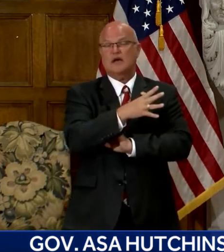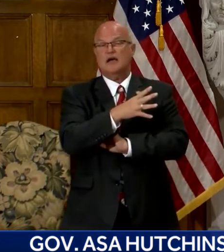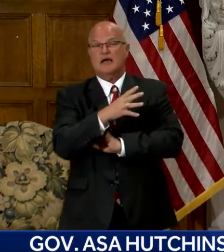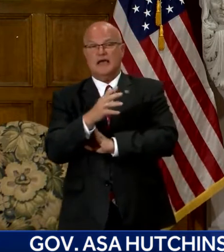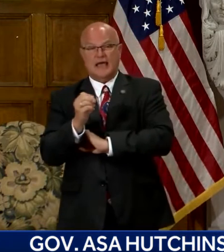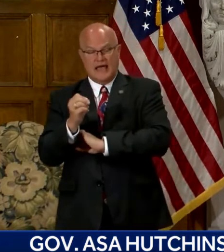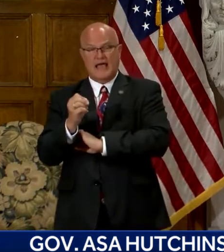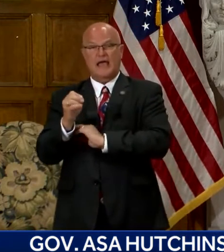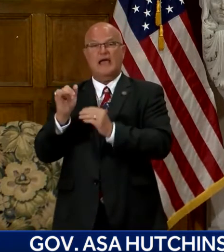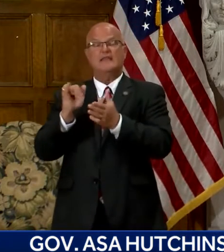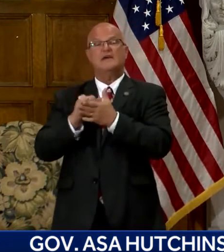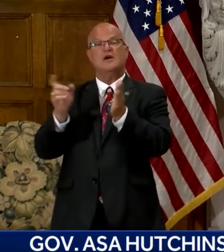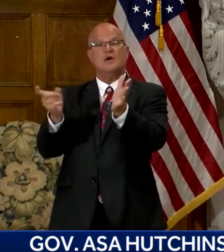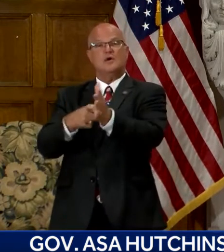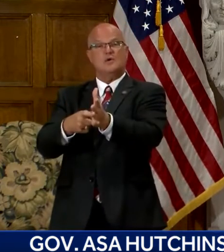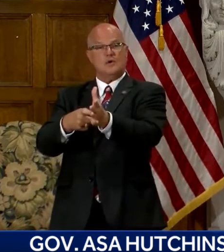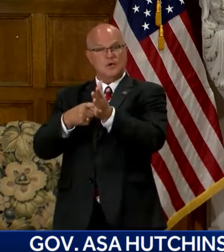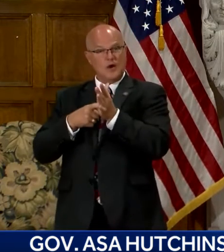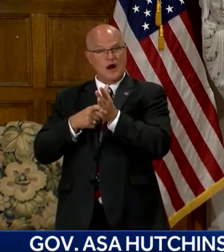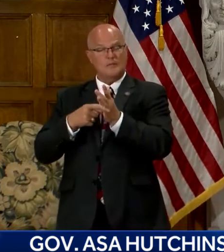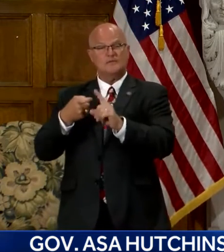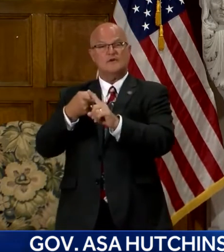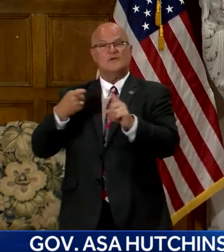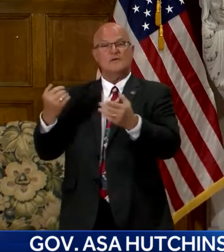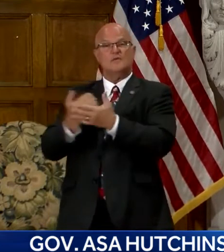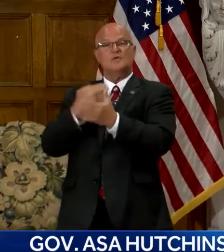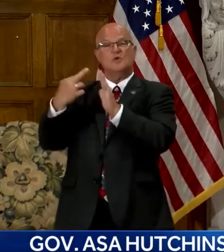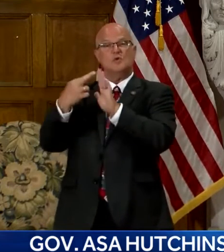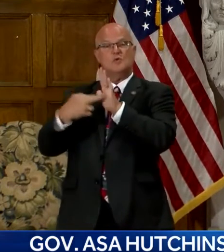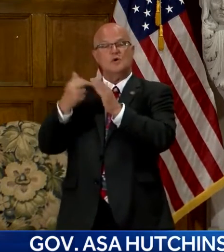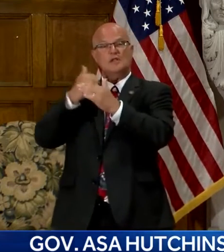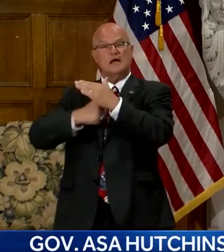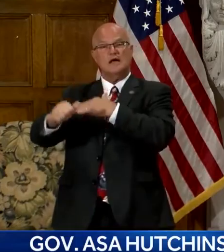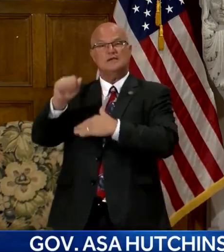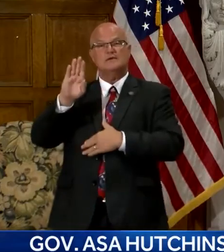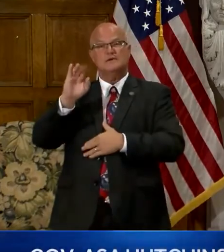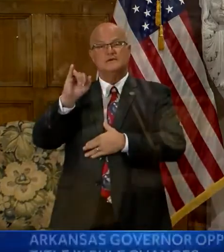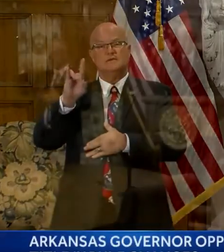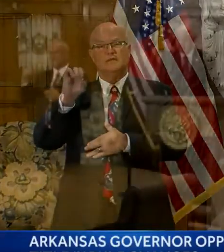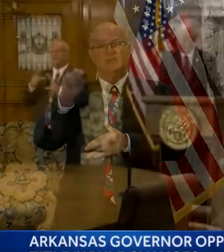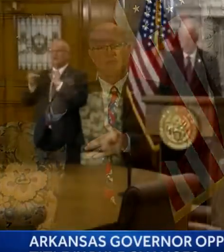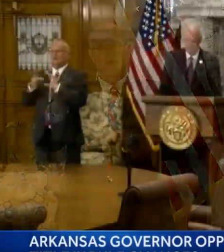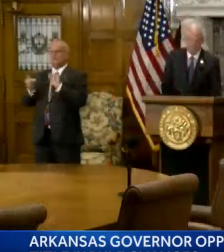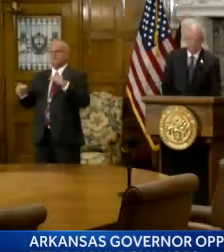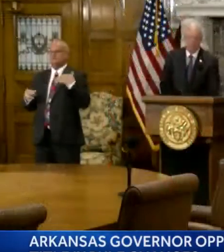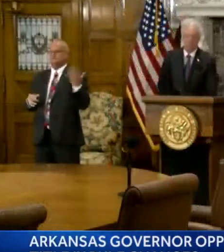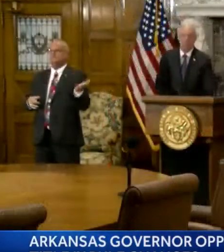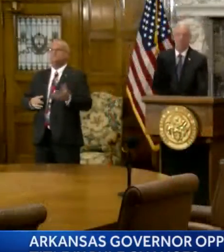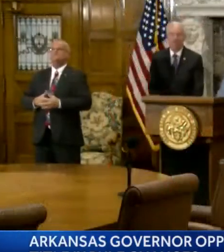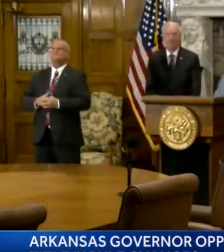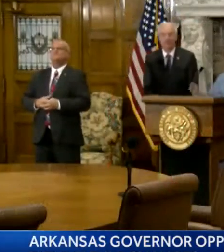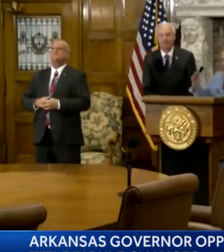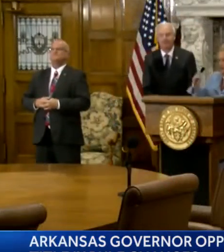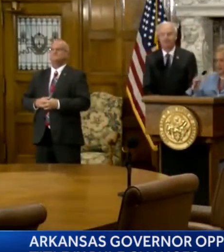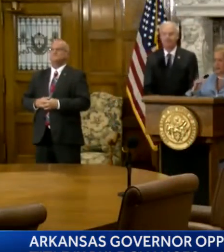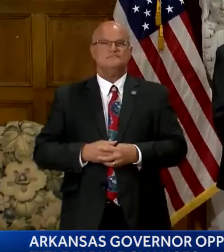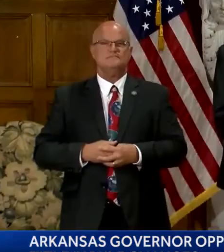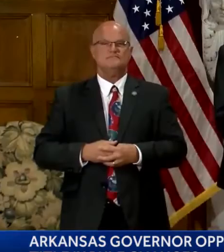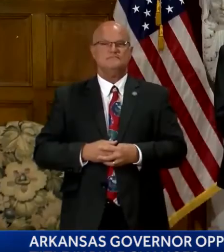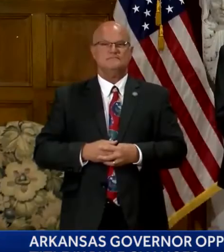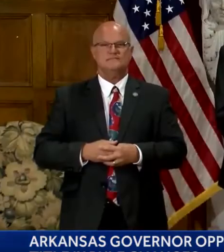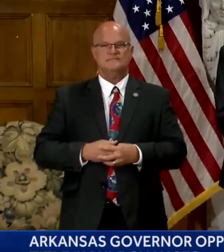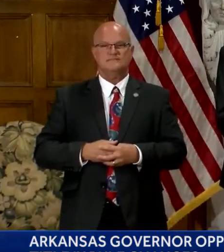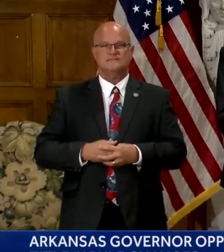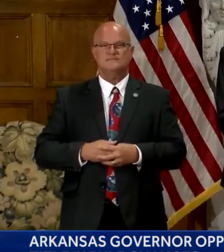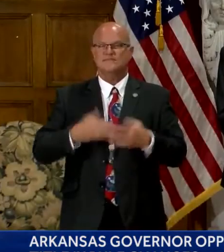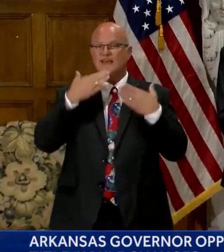the requirements of the new rule under the Biden administration. Arkansas Attorney General